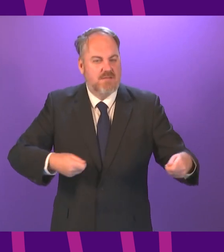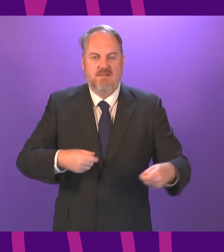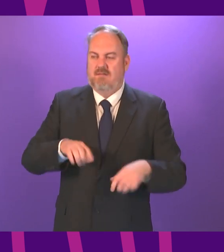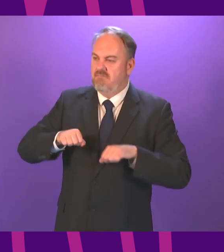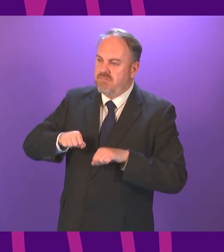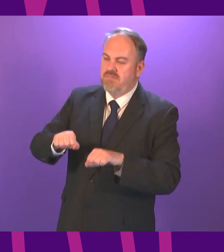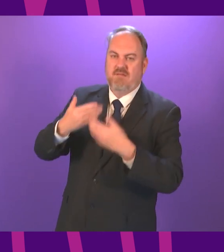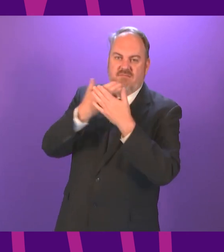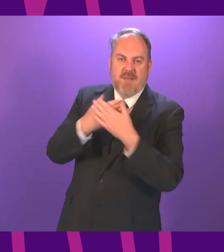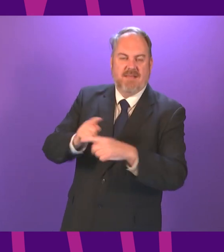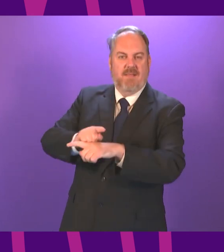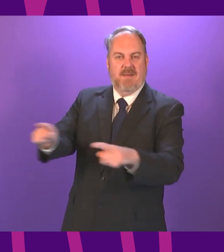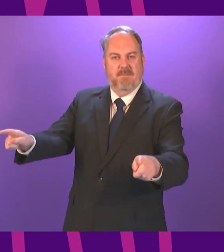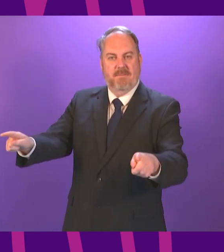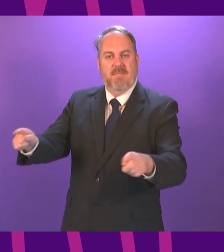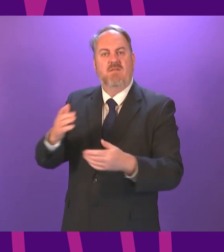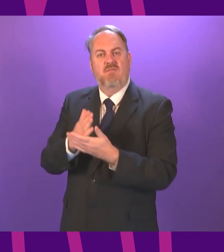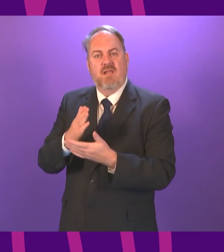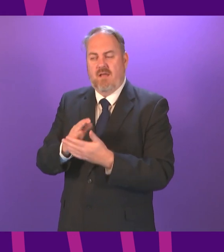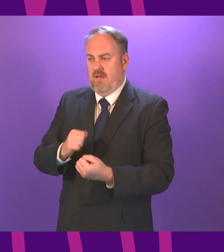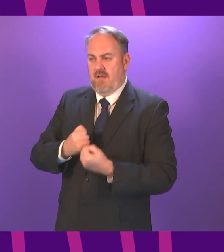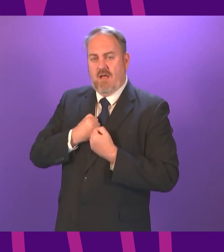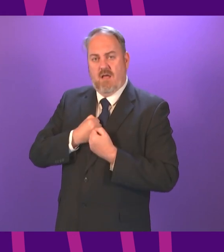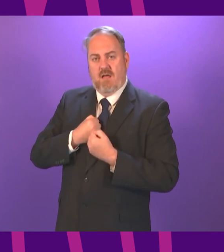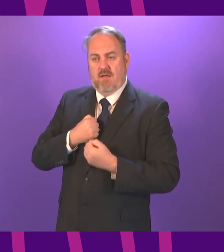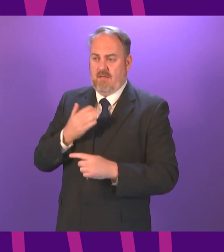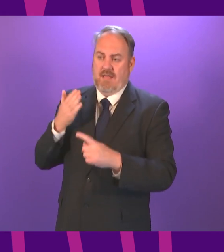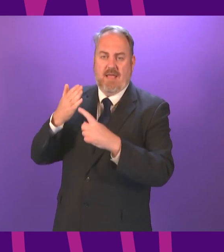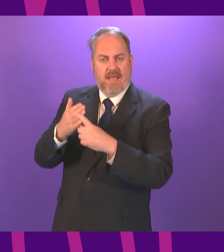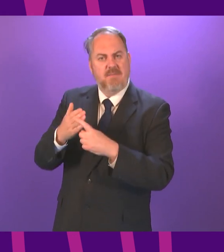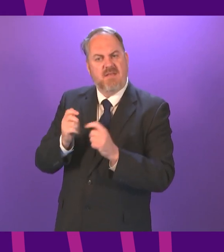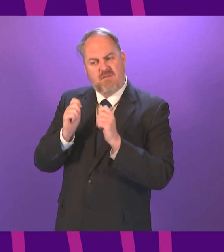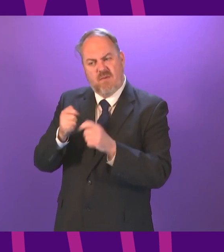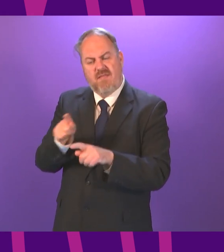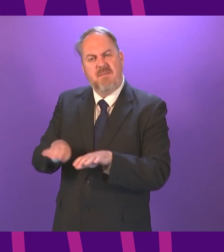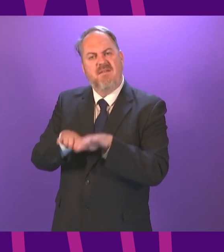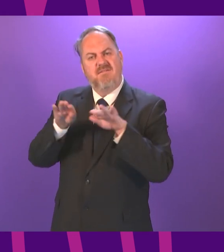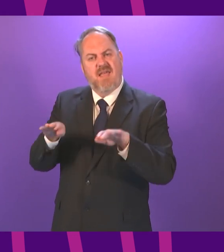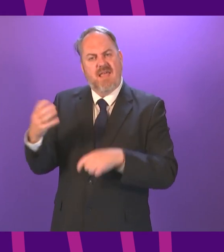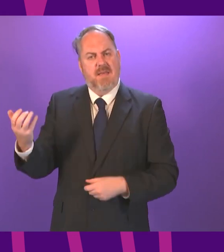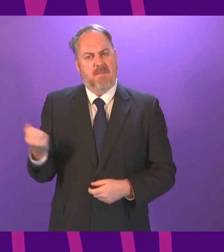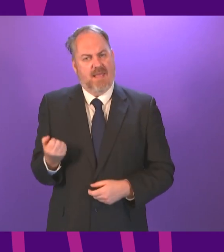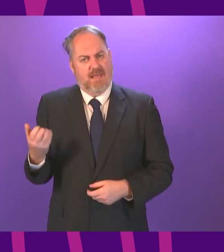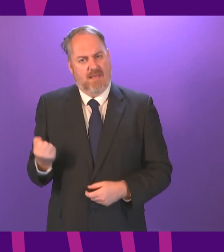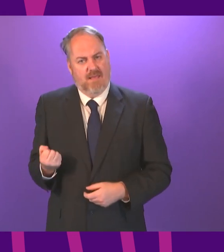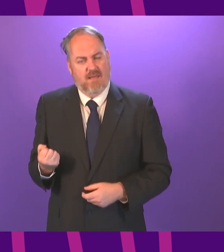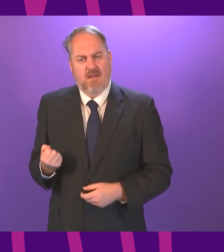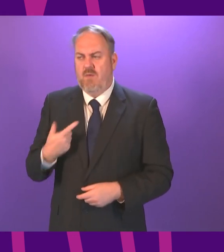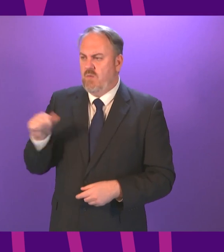all services. Clearly, part of this agenda is about fair pay, and if the pandemic is taught us anything, it's to value